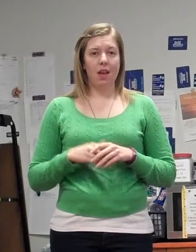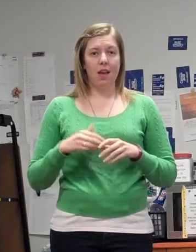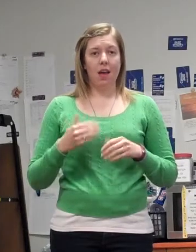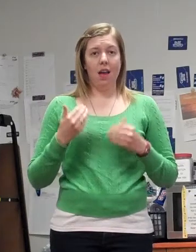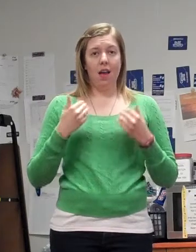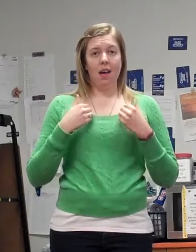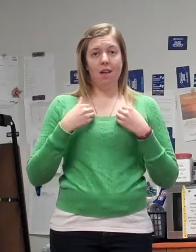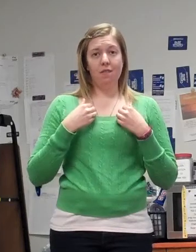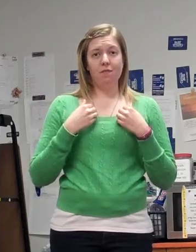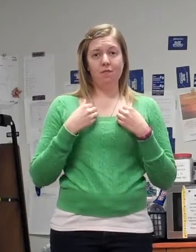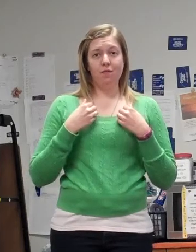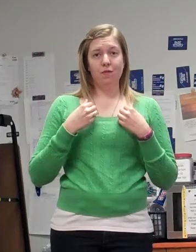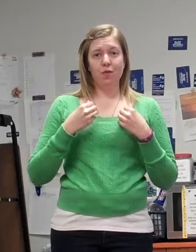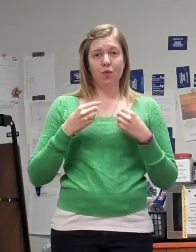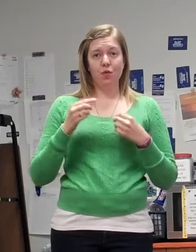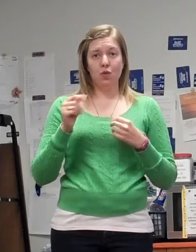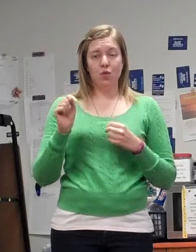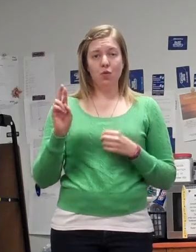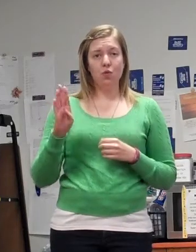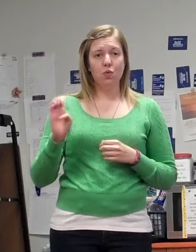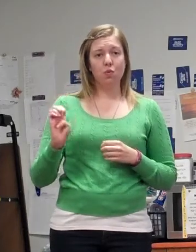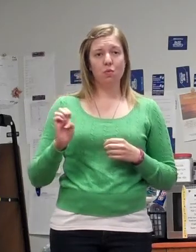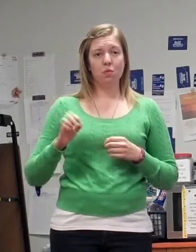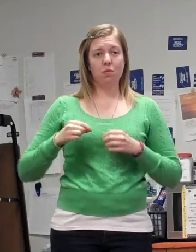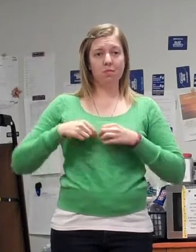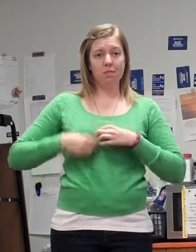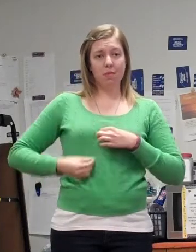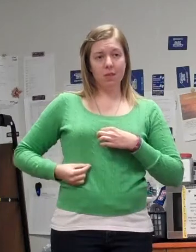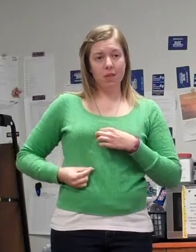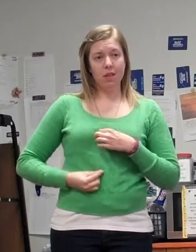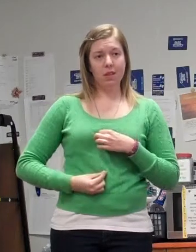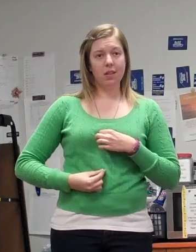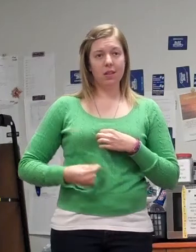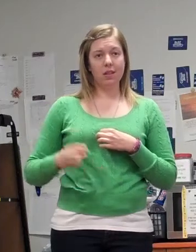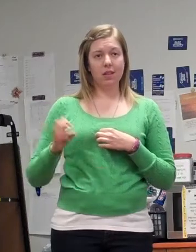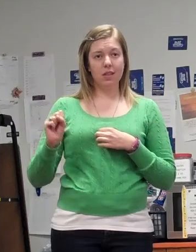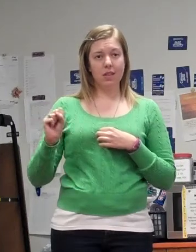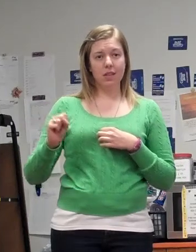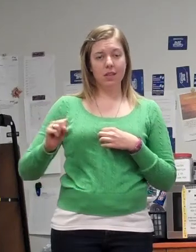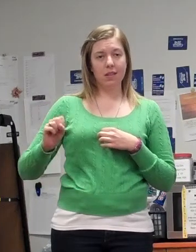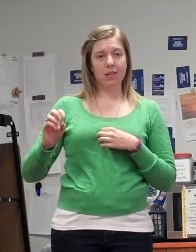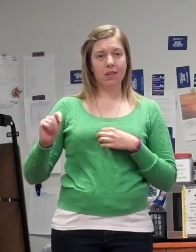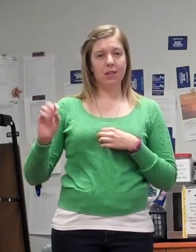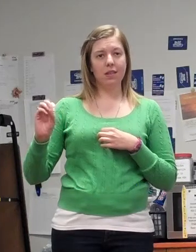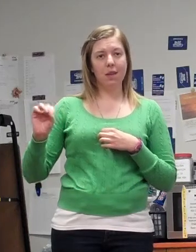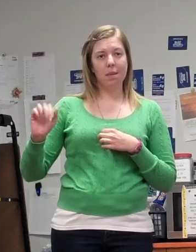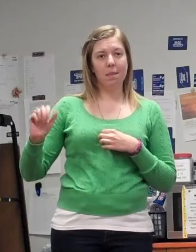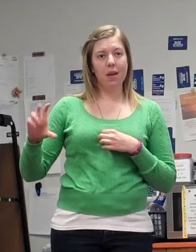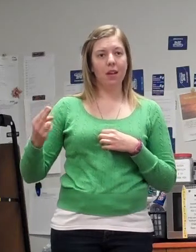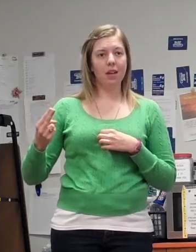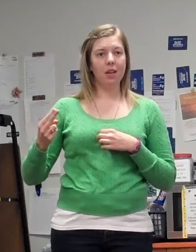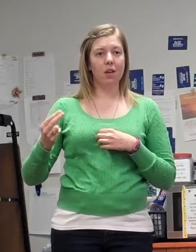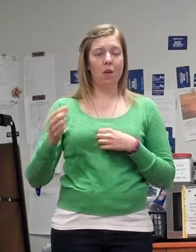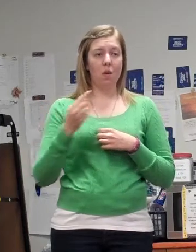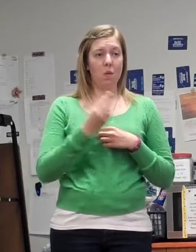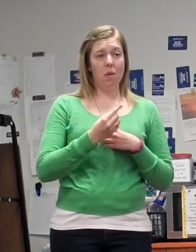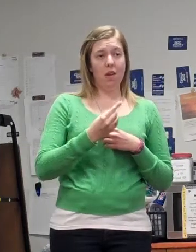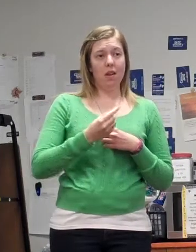the stomach. One goes in the nose into the stomach, one goes in the mouth to the lungs. And it's